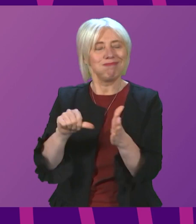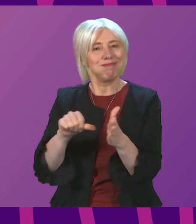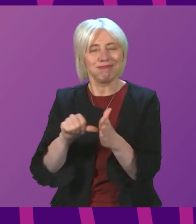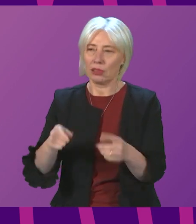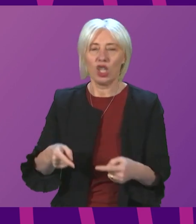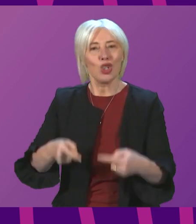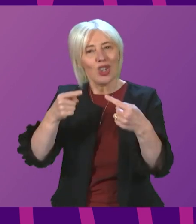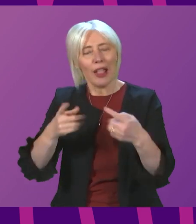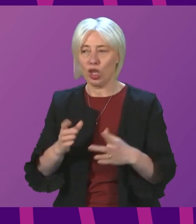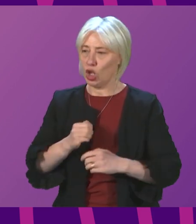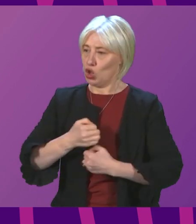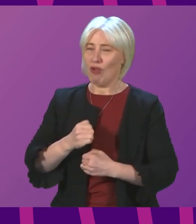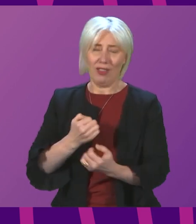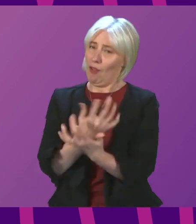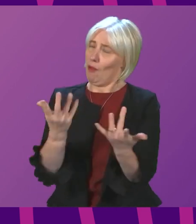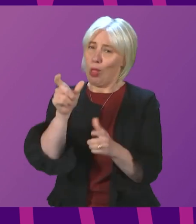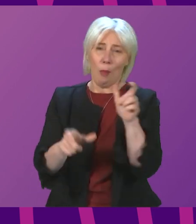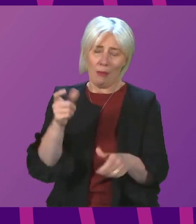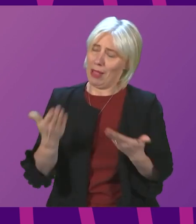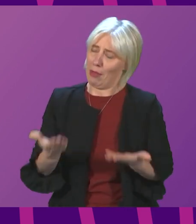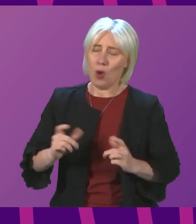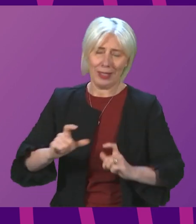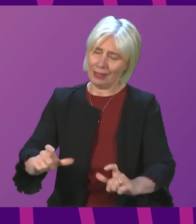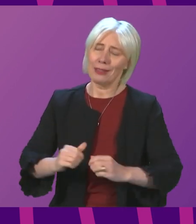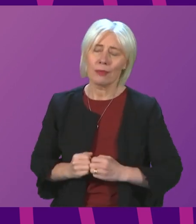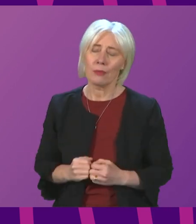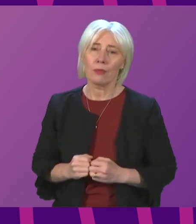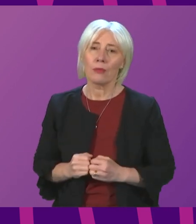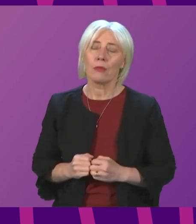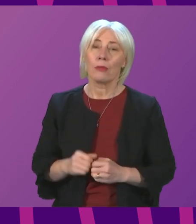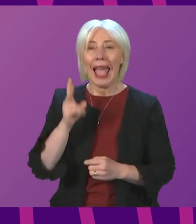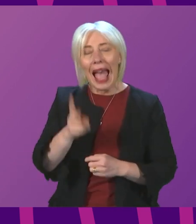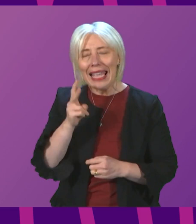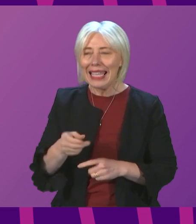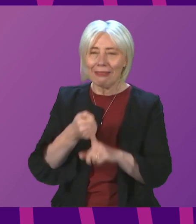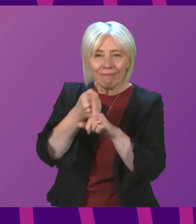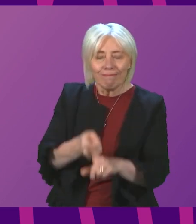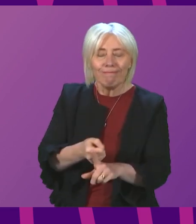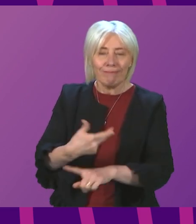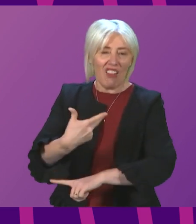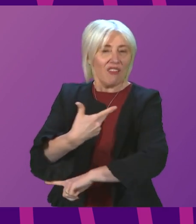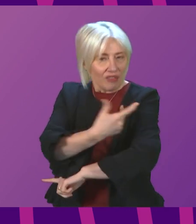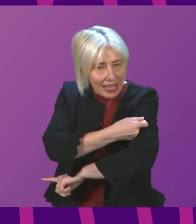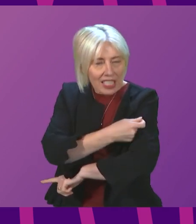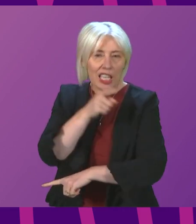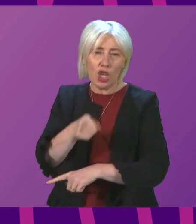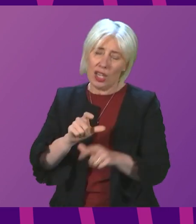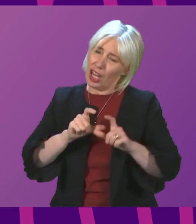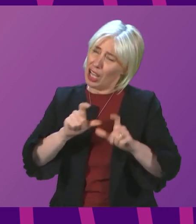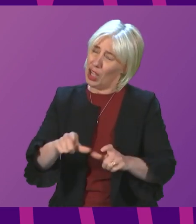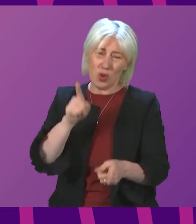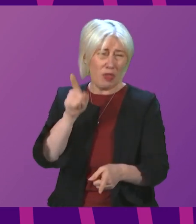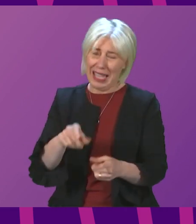challenging and stressful for many. Finally, let me stress again that vaccination continues to be the